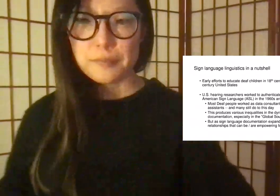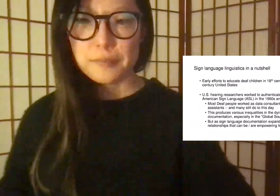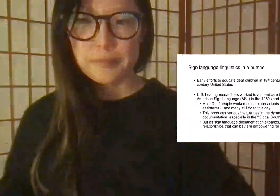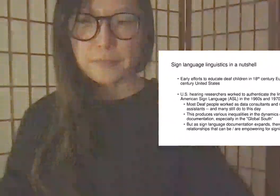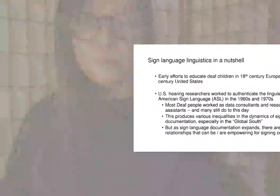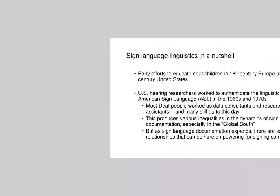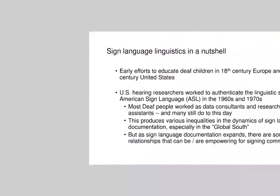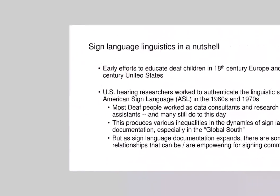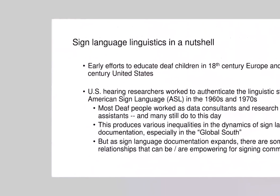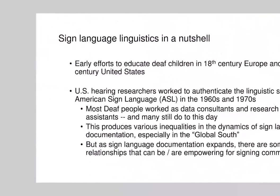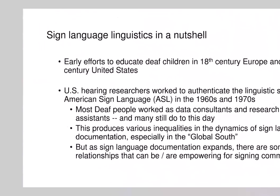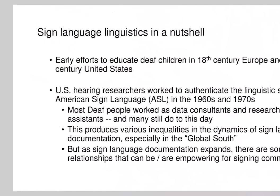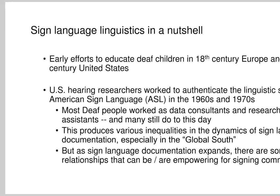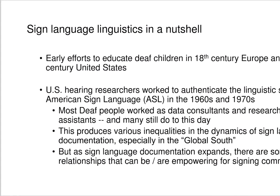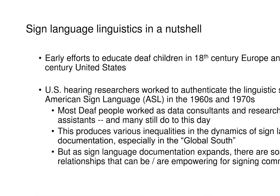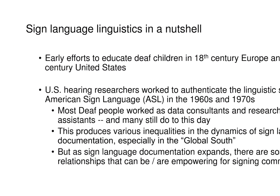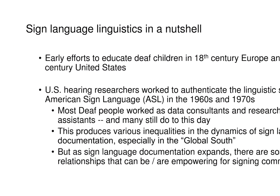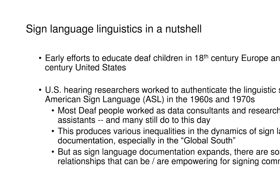I would like to share the slide first.